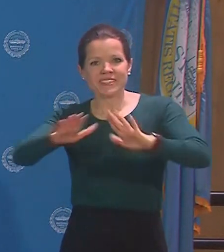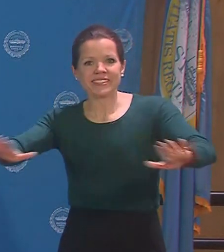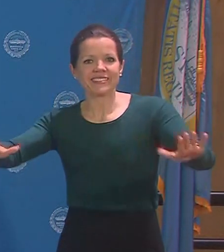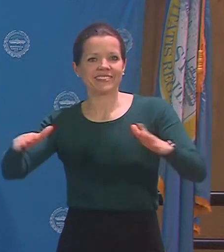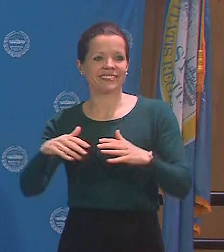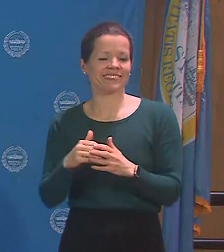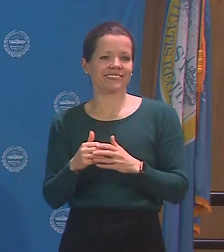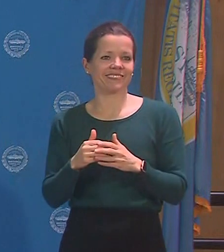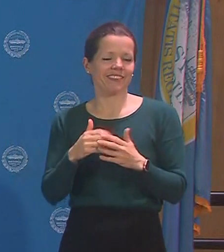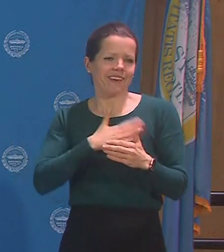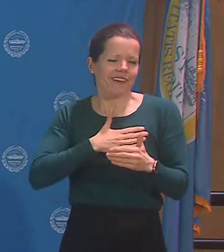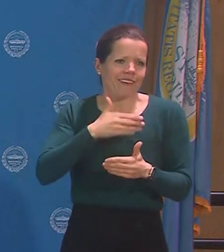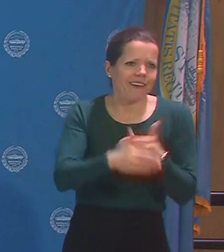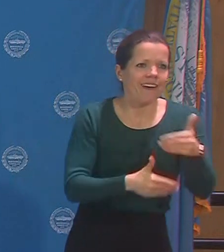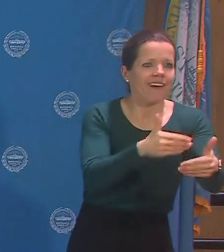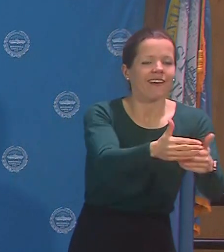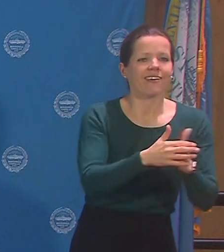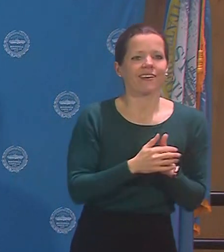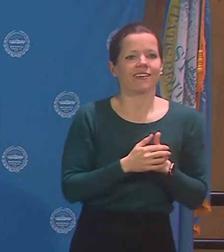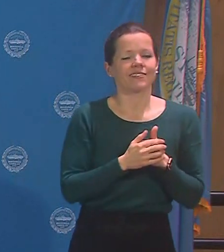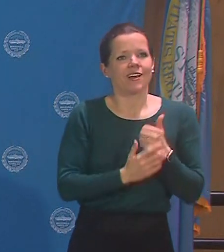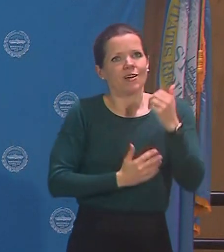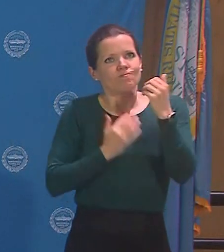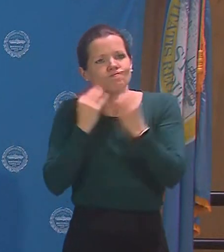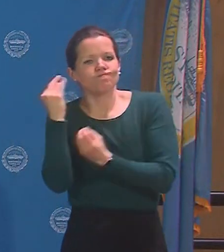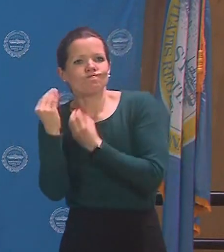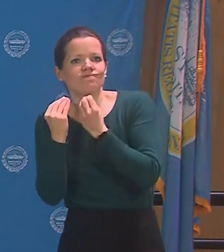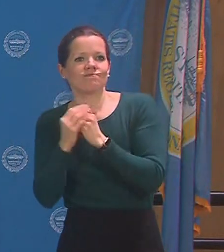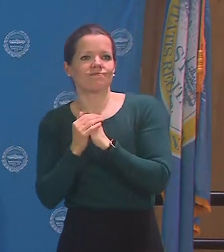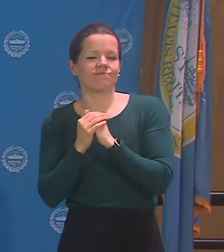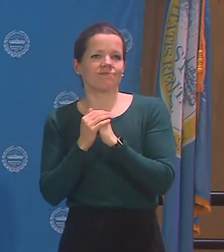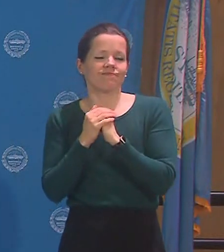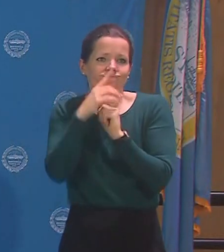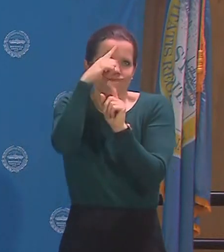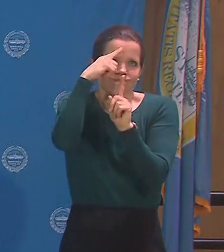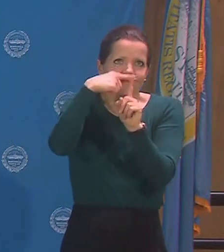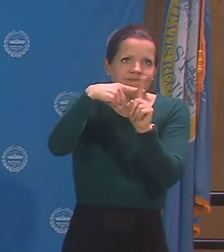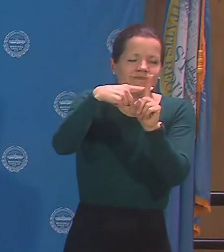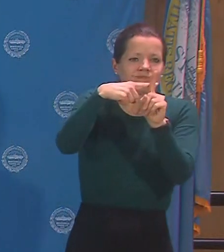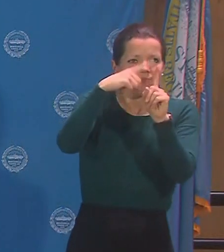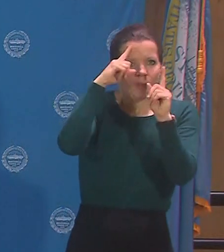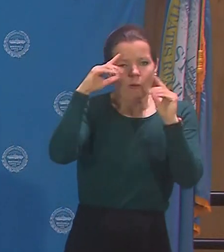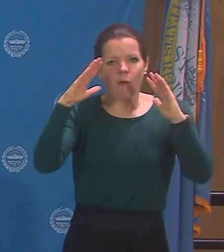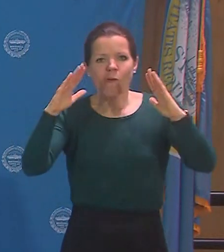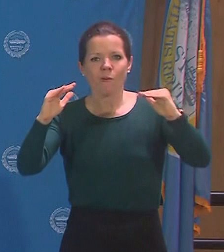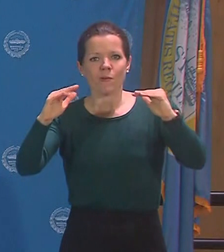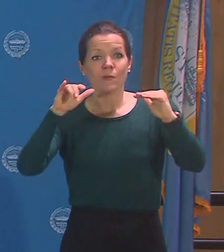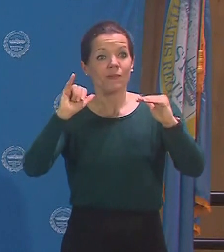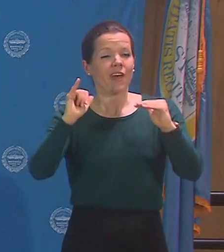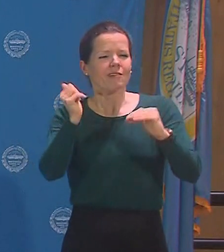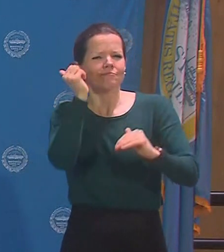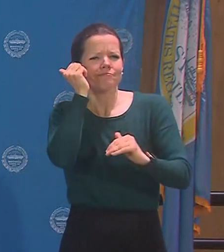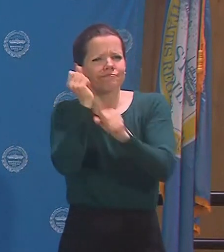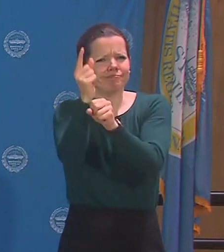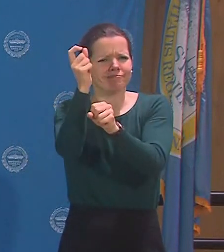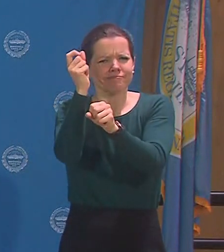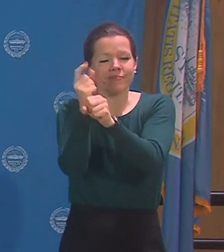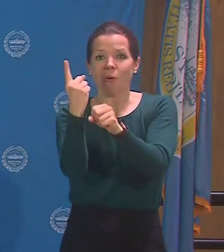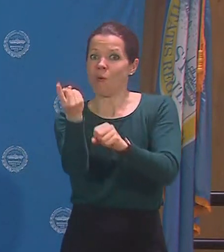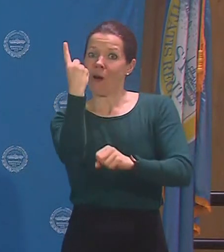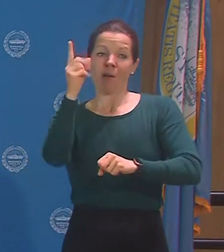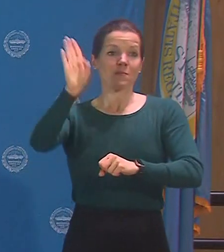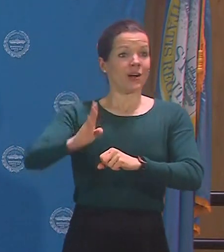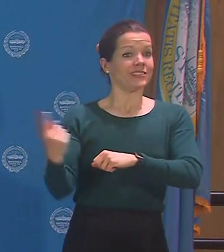Each year since then, we have celebrated one Boston day through remembrance and reflection with acts of kindness,